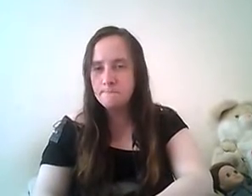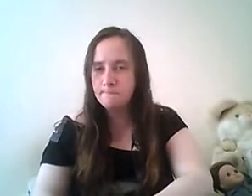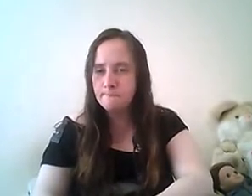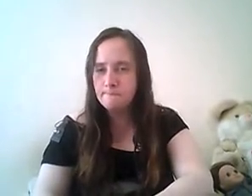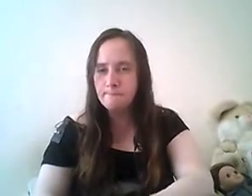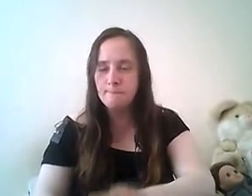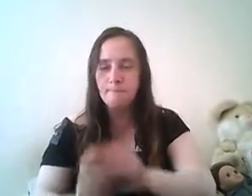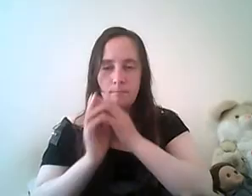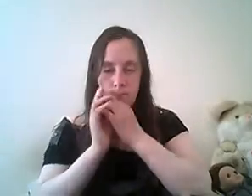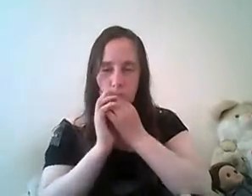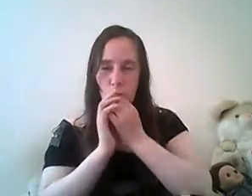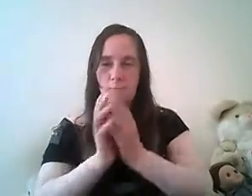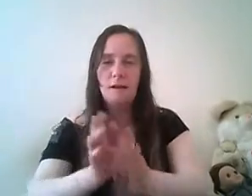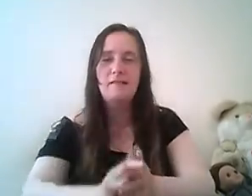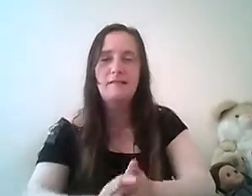hmm paradise